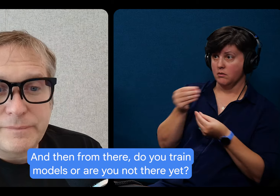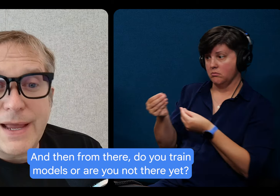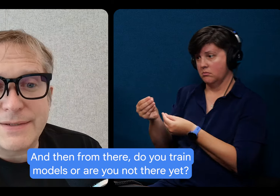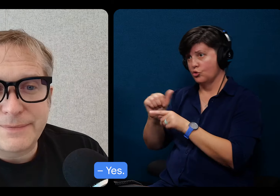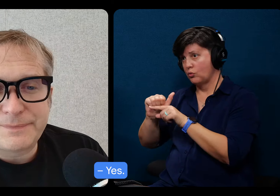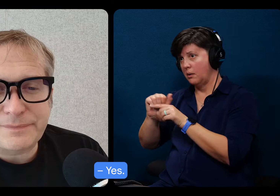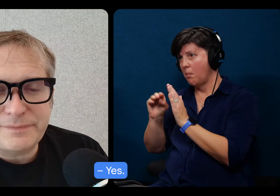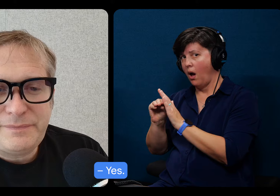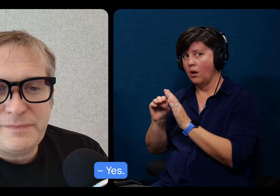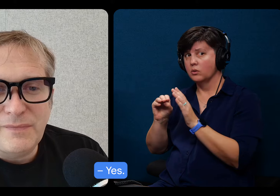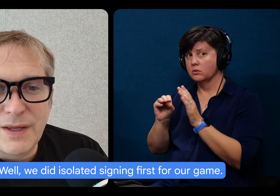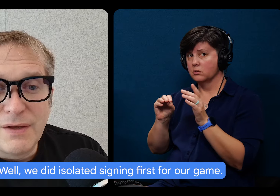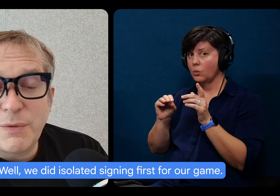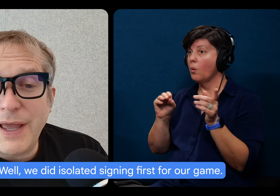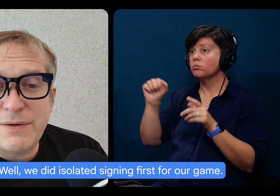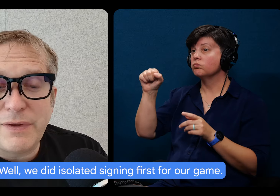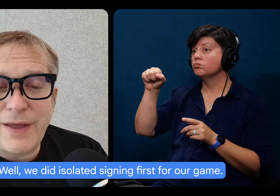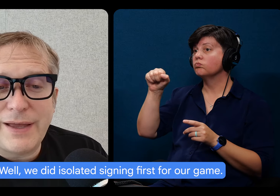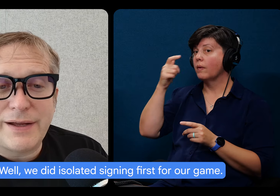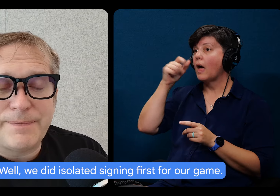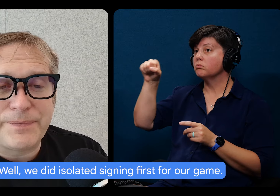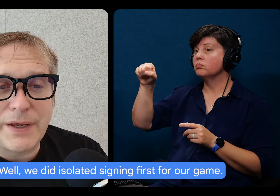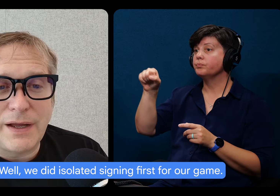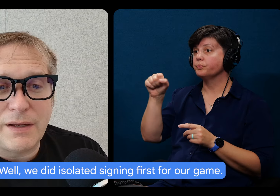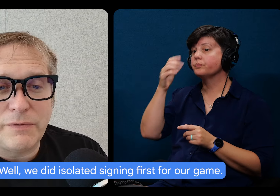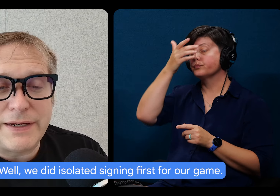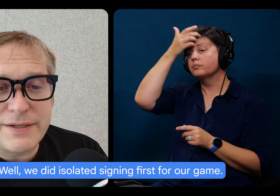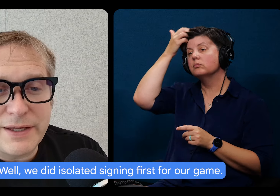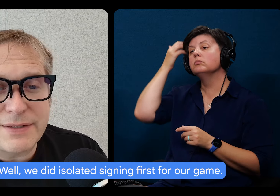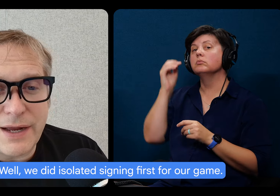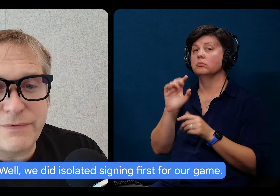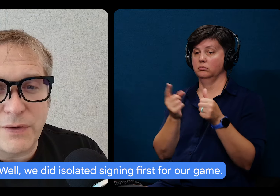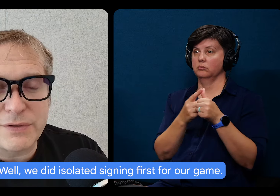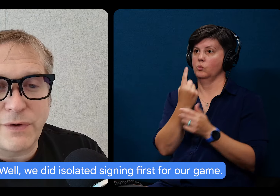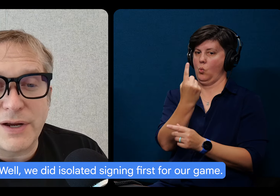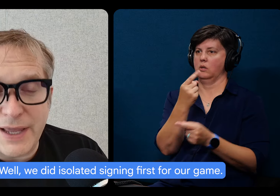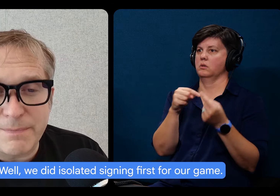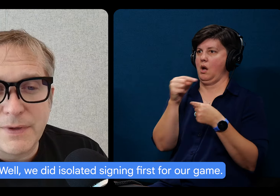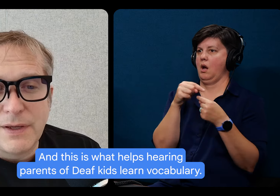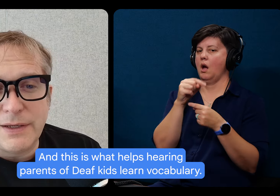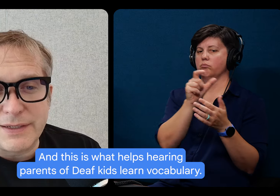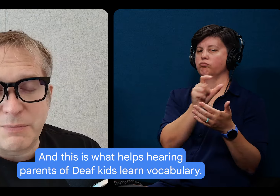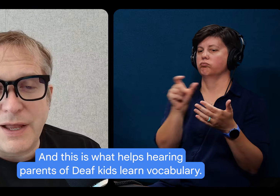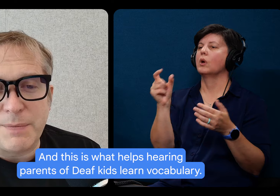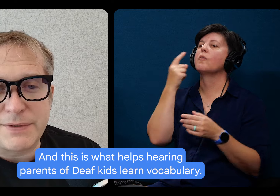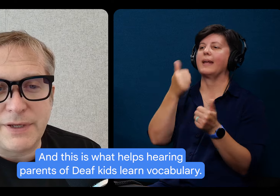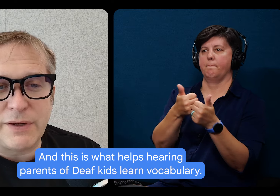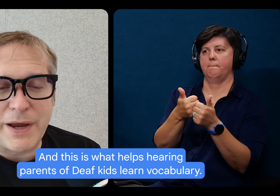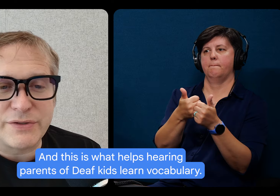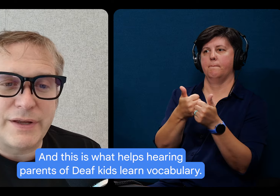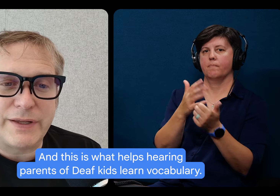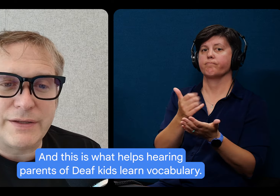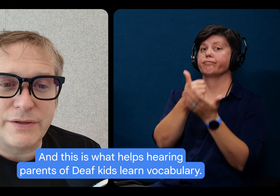is it not, not there yet? Well, had, we've had, um, uh, we did isolated signing first for our game and this is what helps